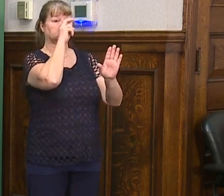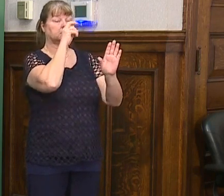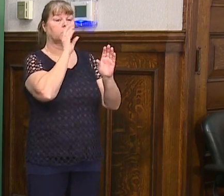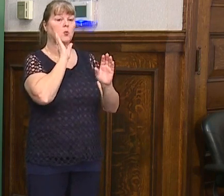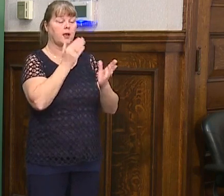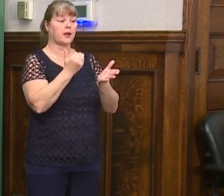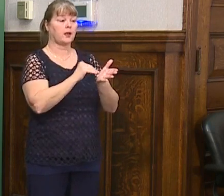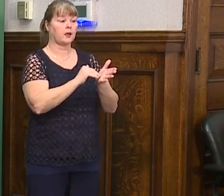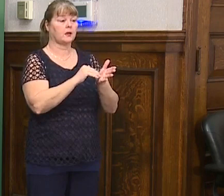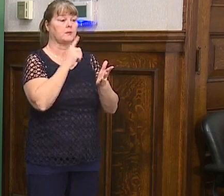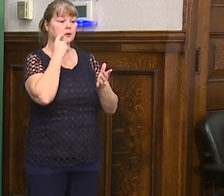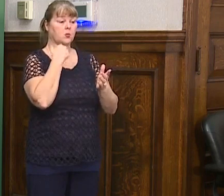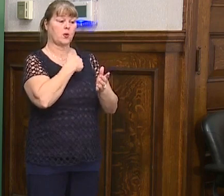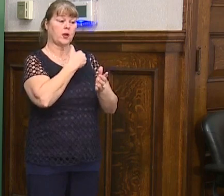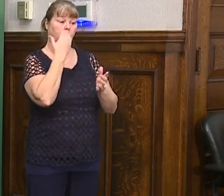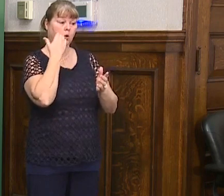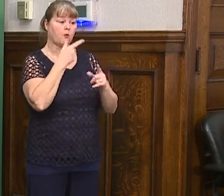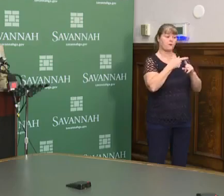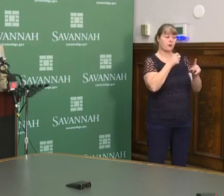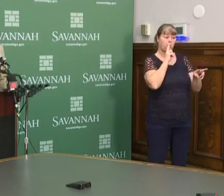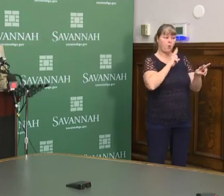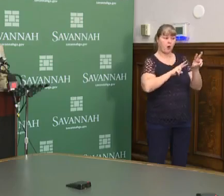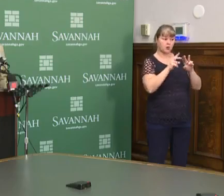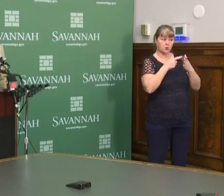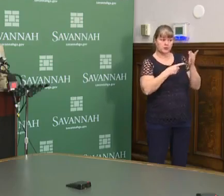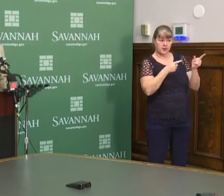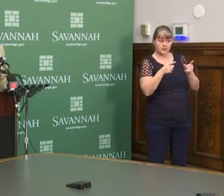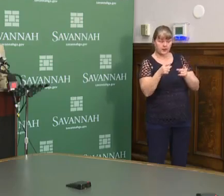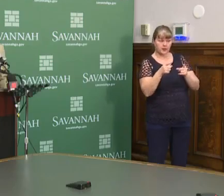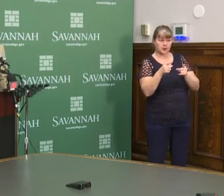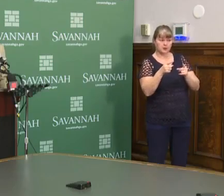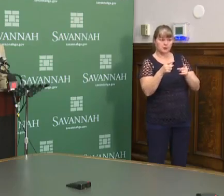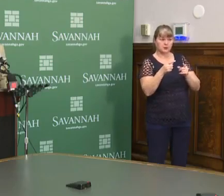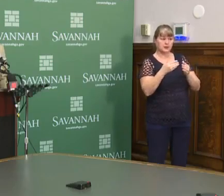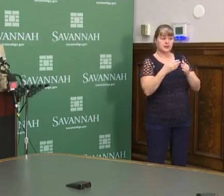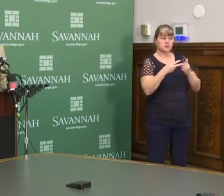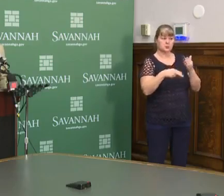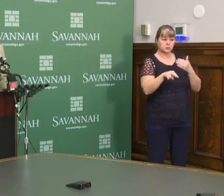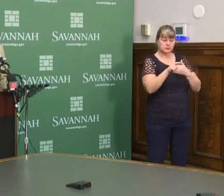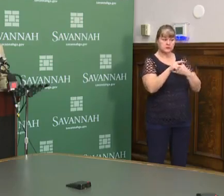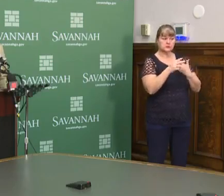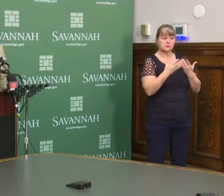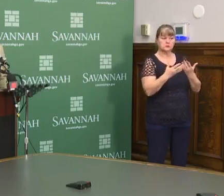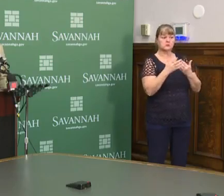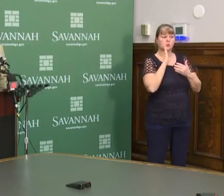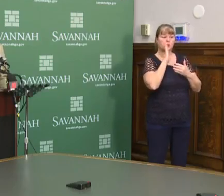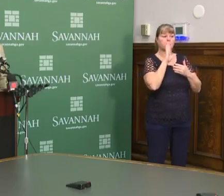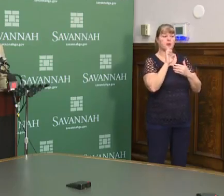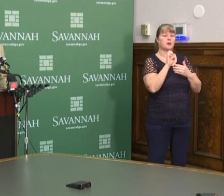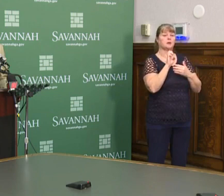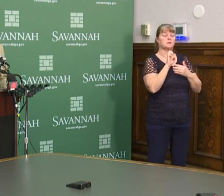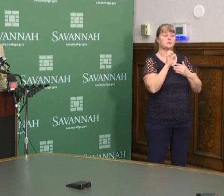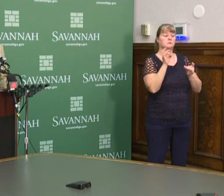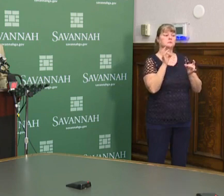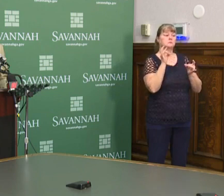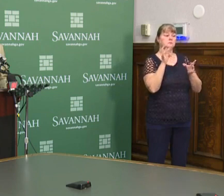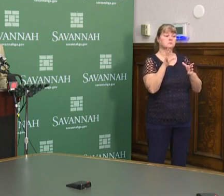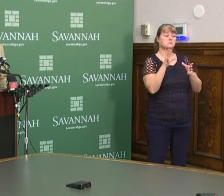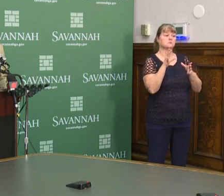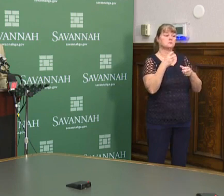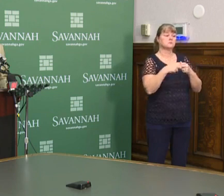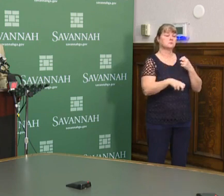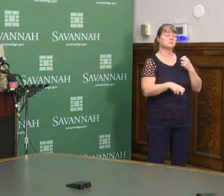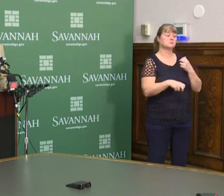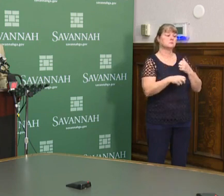again because we know from the science that, uh, these next two next two weeks are going to be, um, uh, pretty, pretty